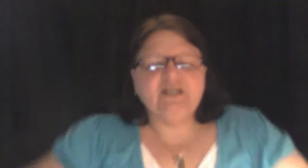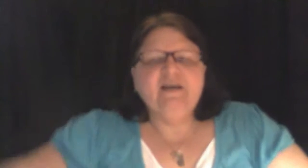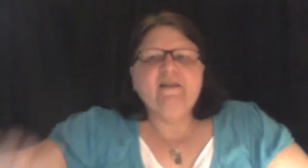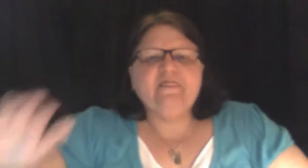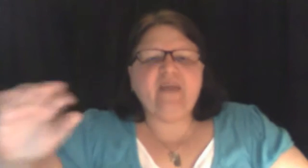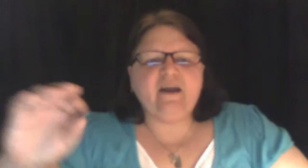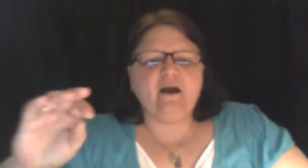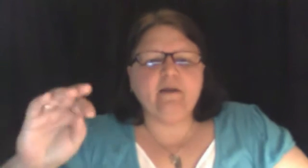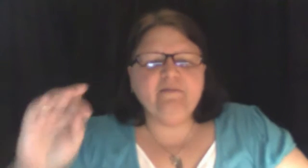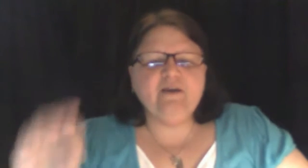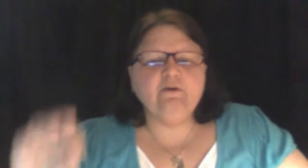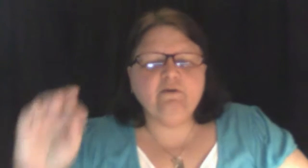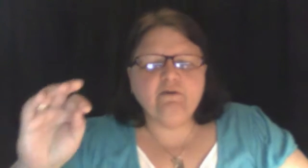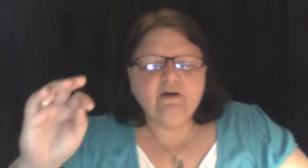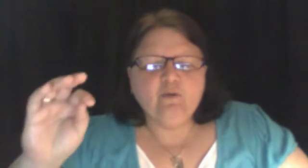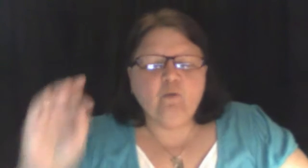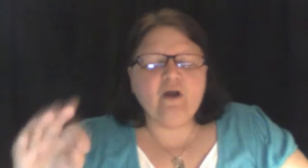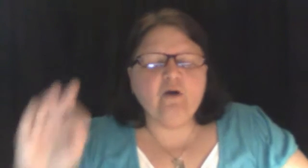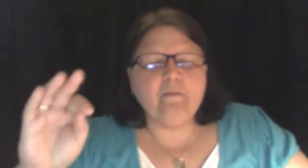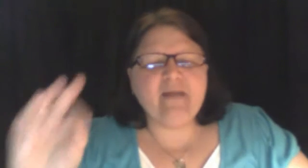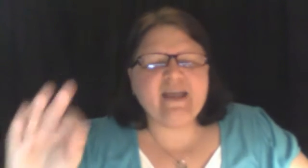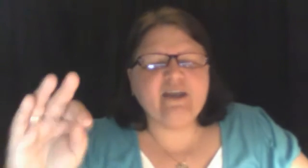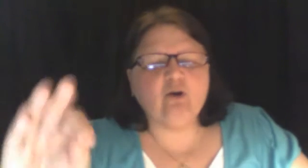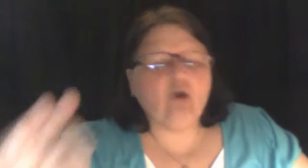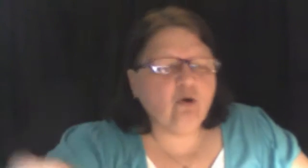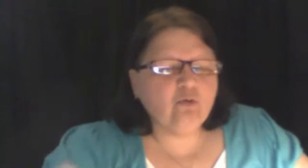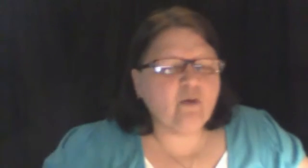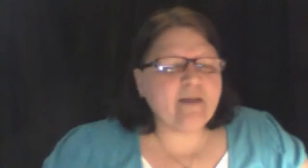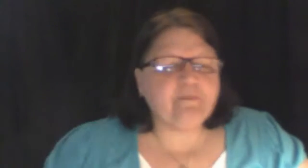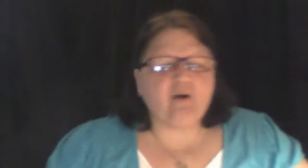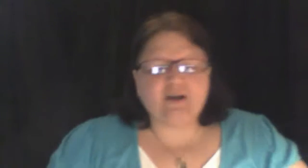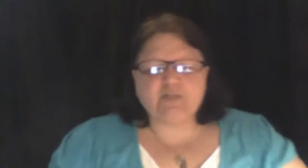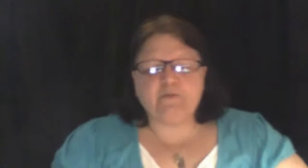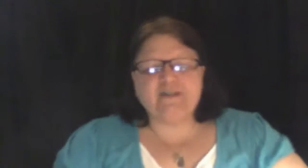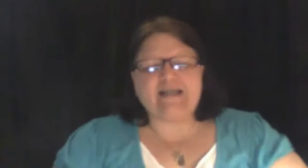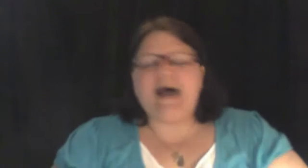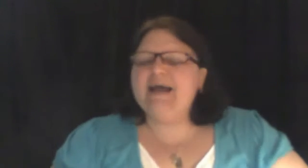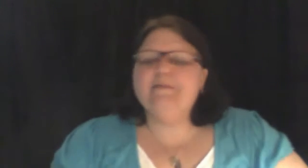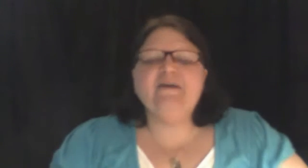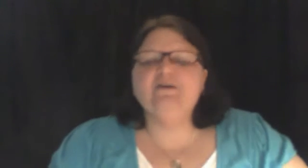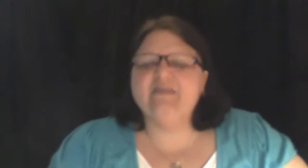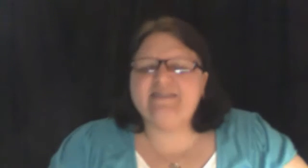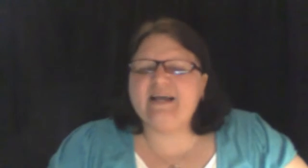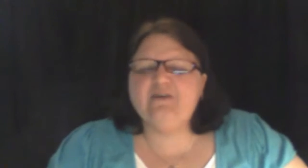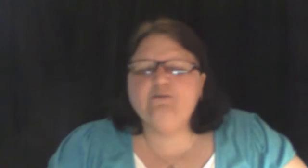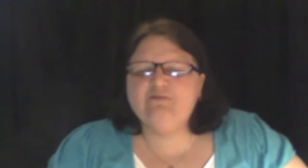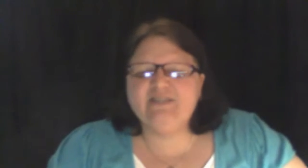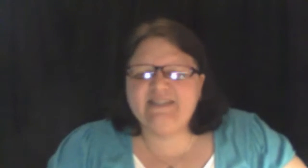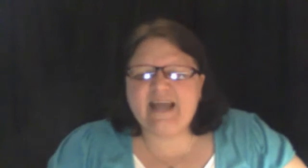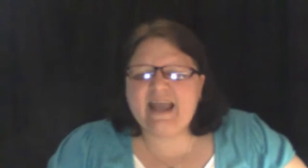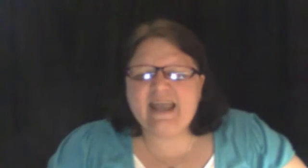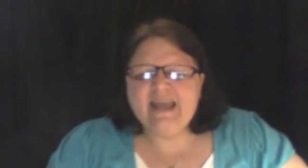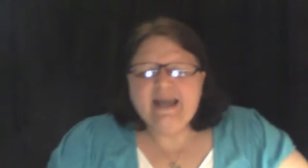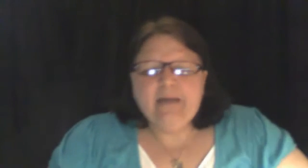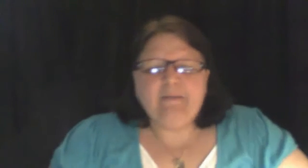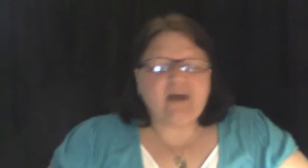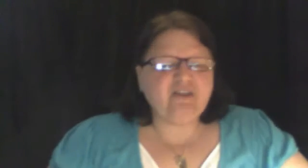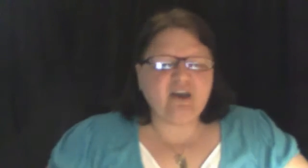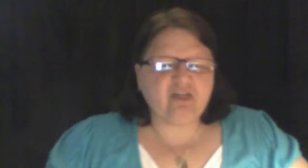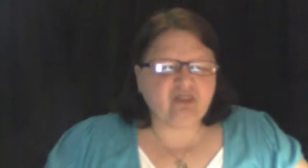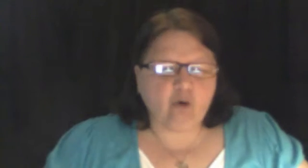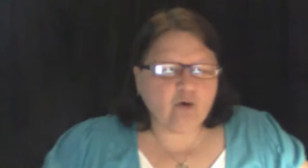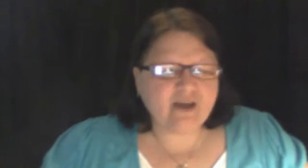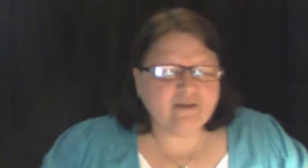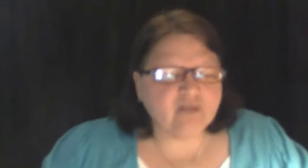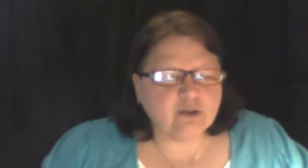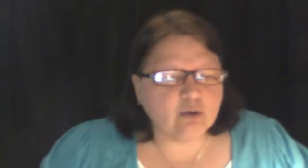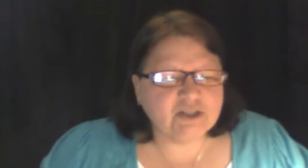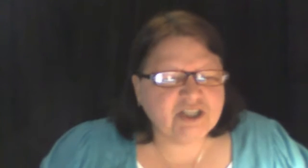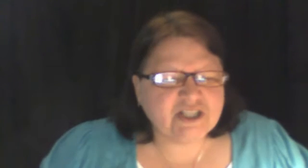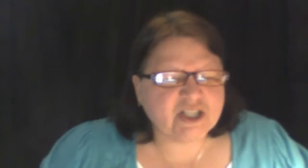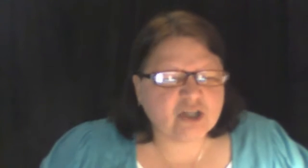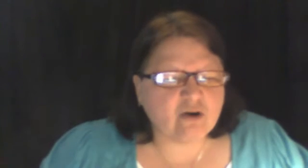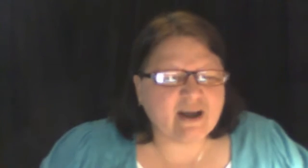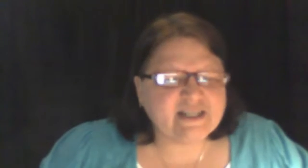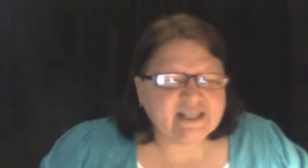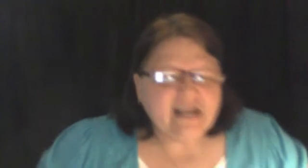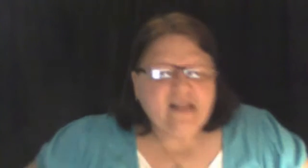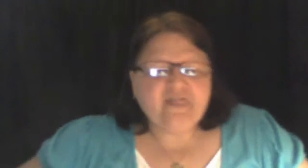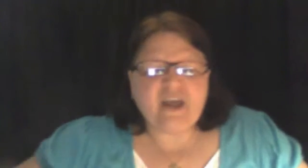that you will make your own way prosperous. I am here to tell you today by the authority of the Lord Jesus Christ that